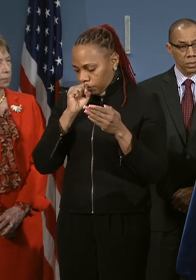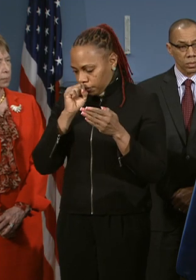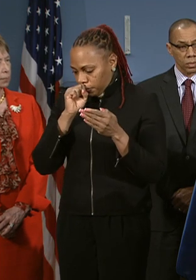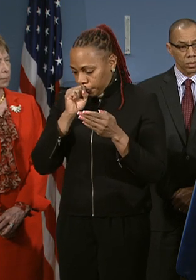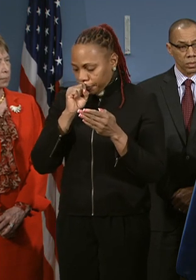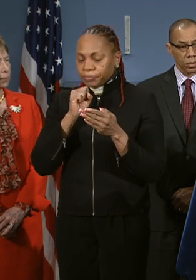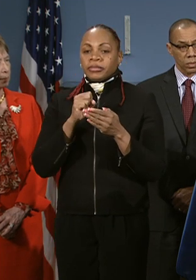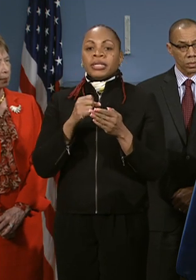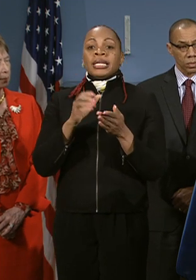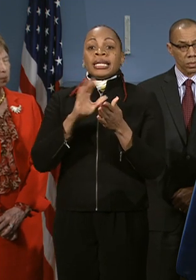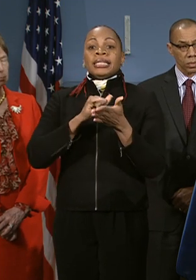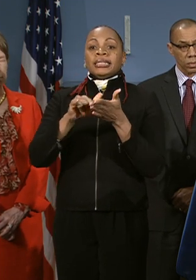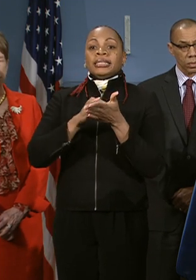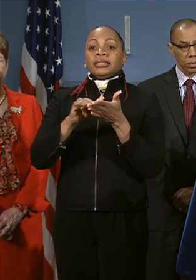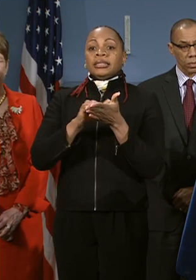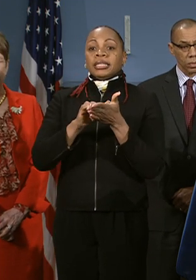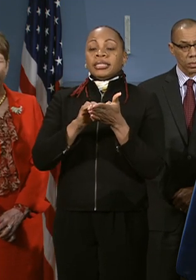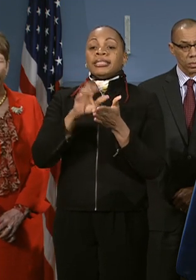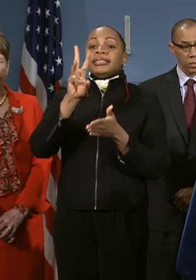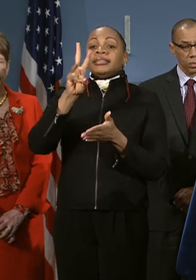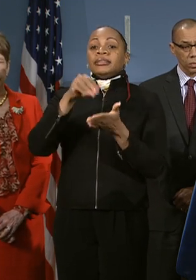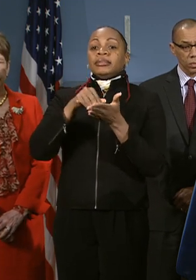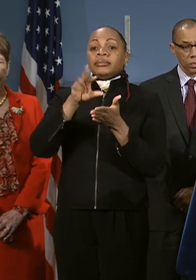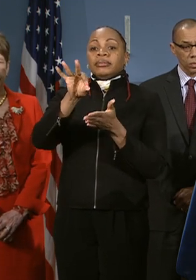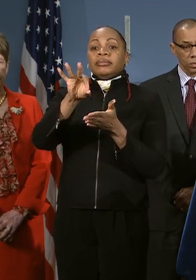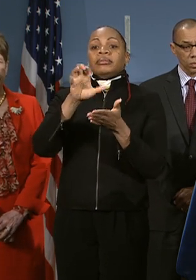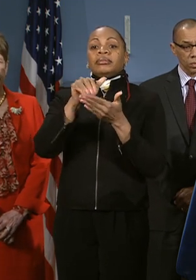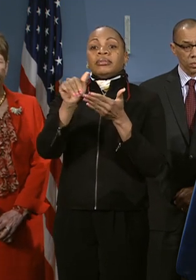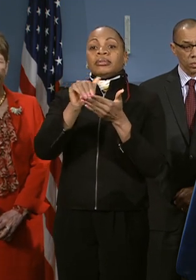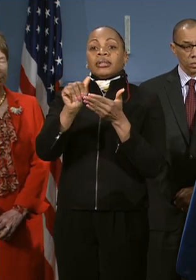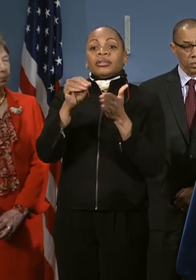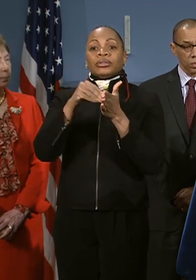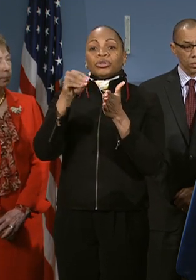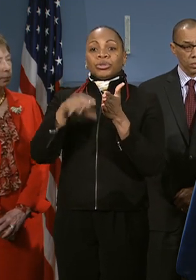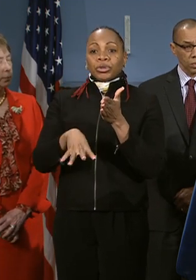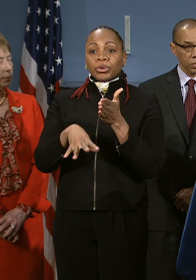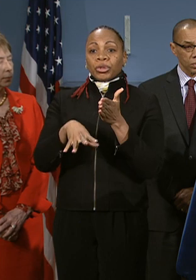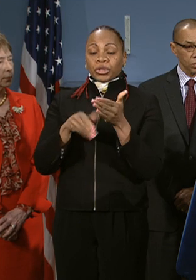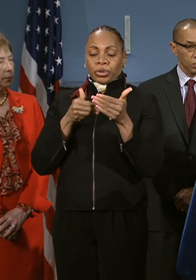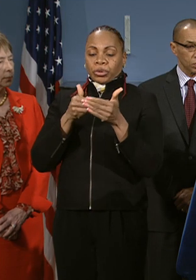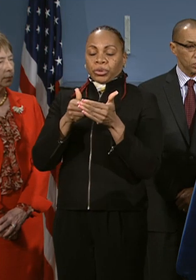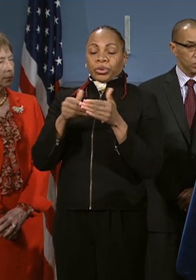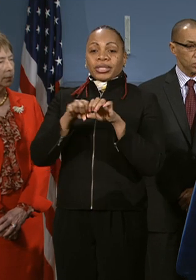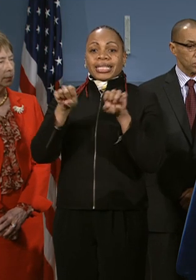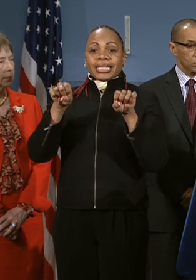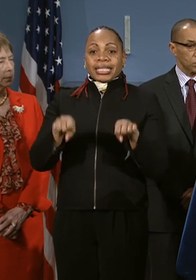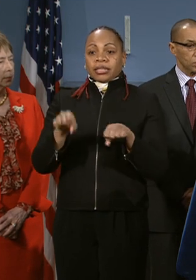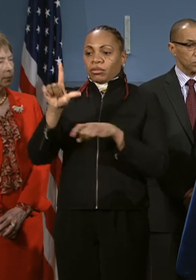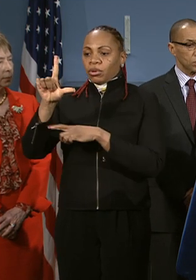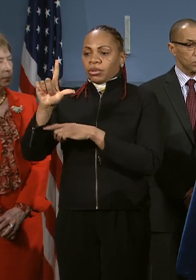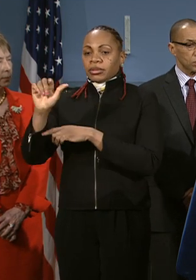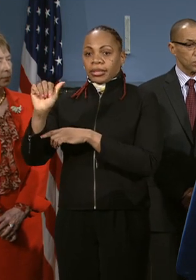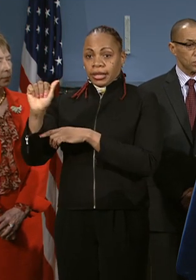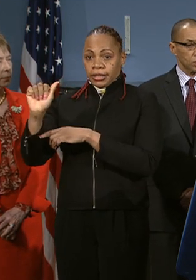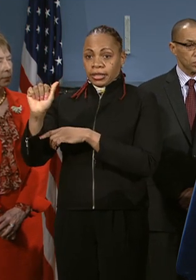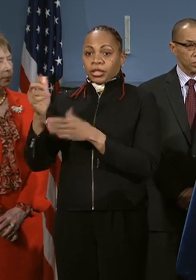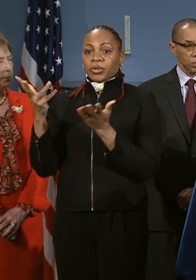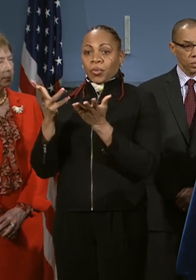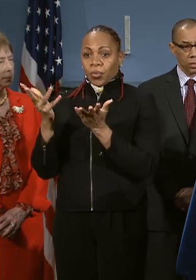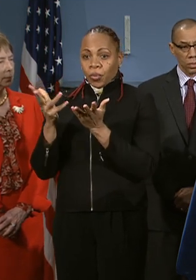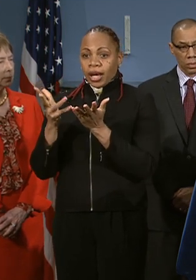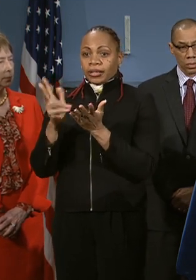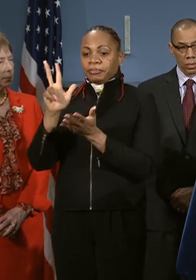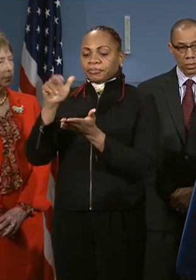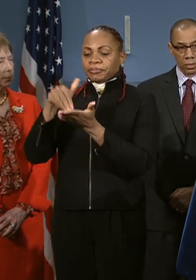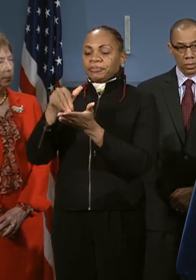$6,900 per student, compared to the next closest system, which is Los Angeles, which is paid just $3